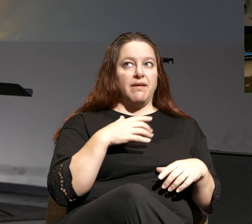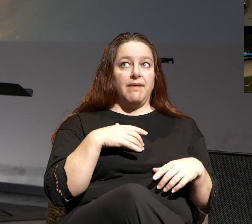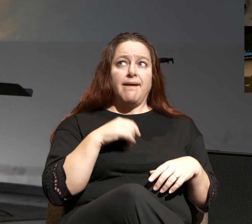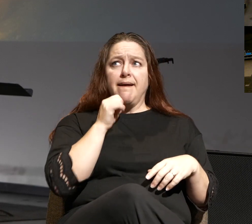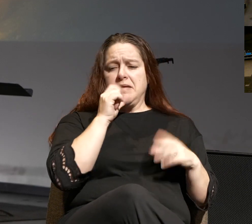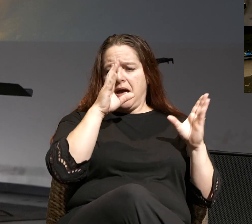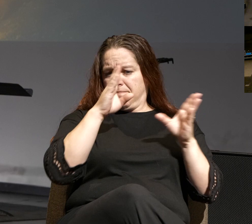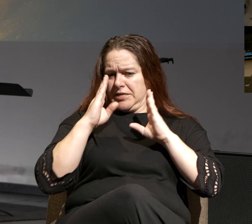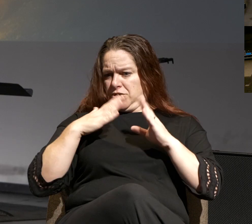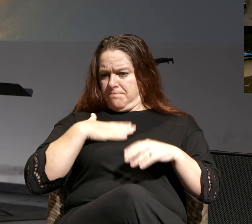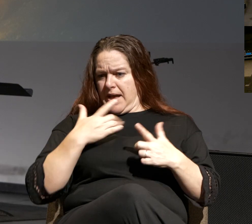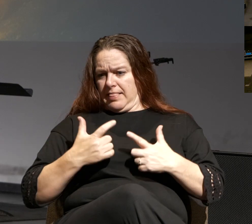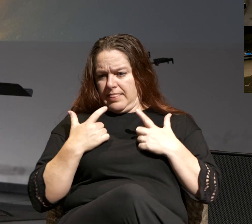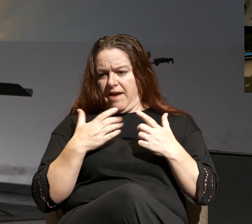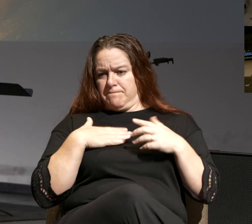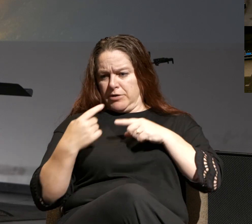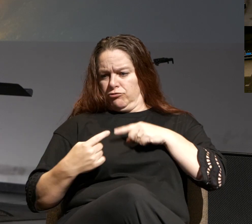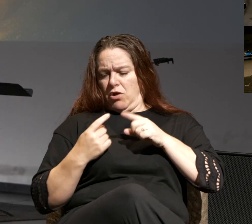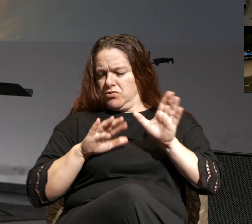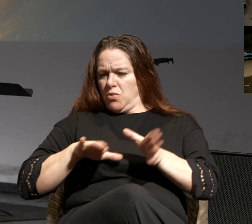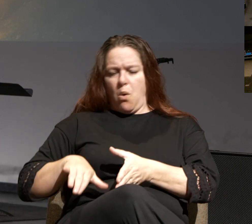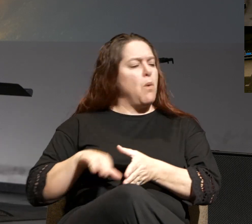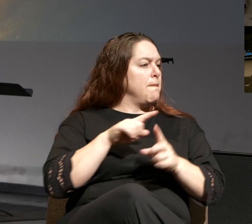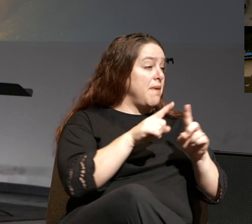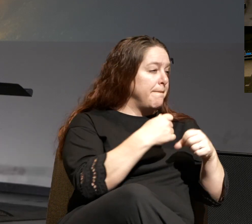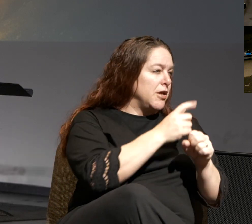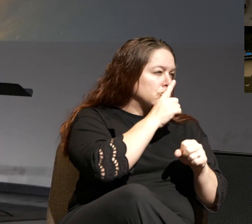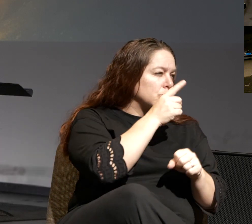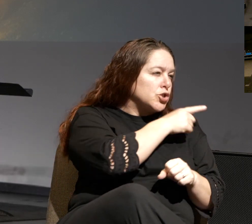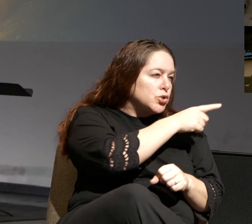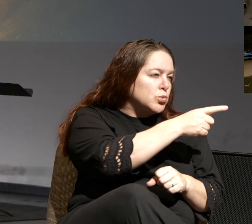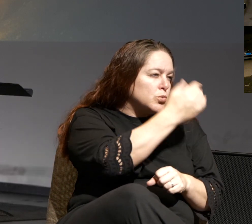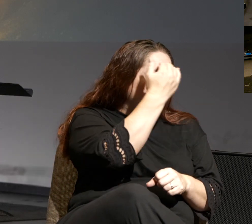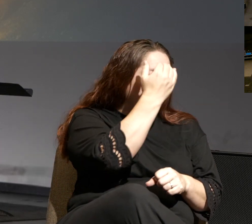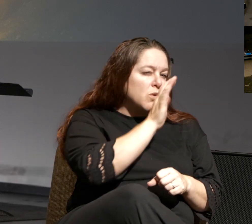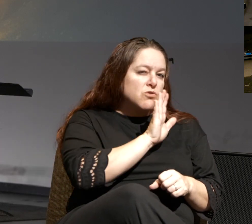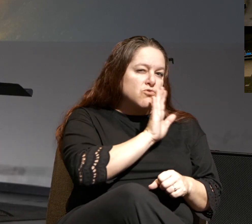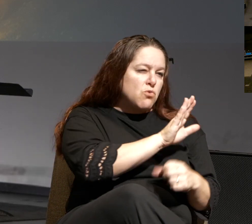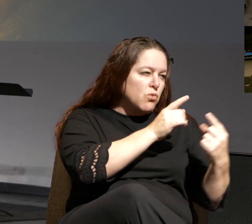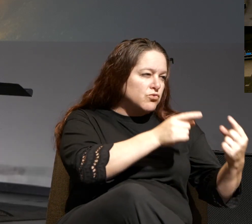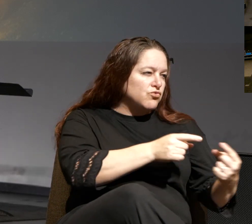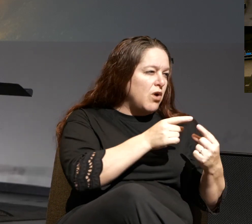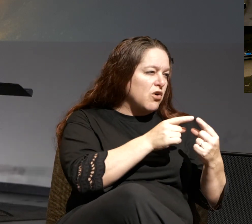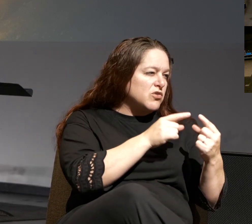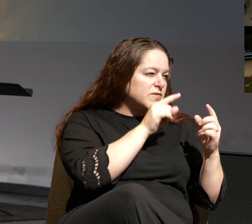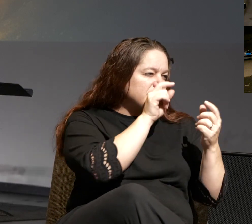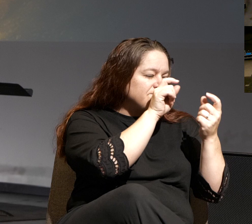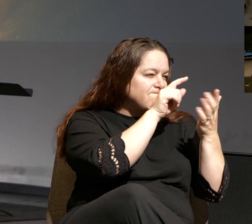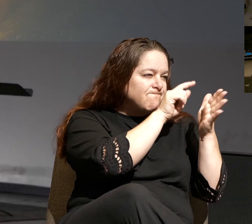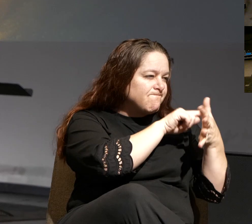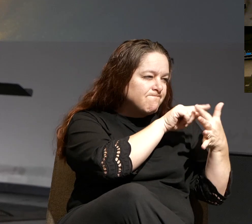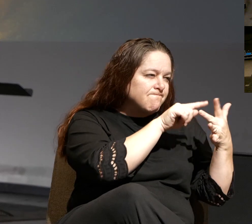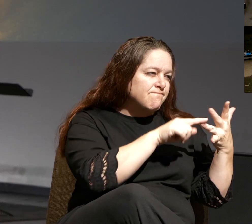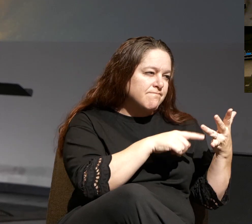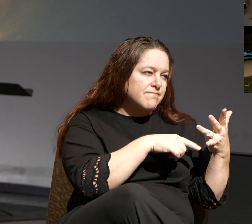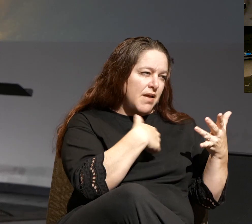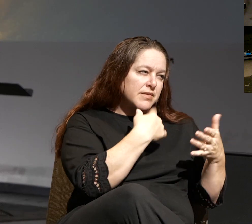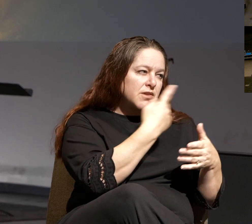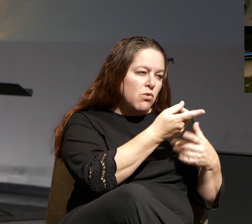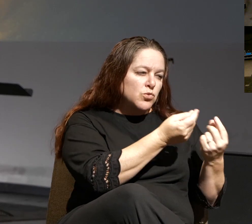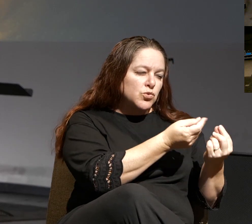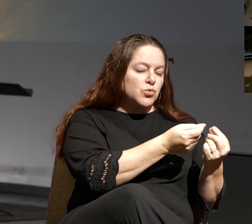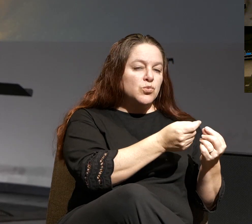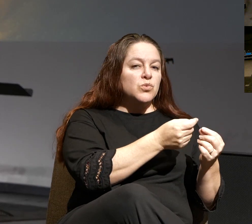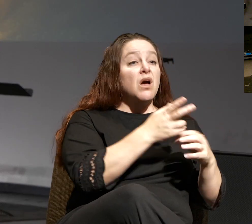I'm going through. Forget about what I'm struggling with. I'm going to make sure that all of you know that you're struggling and that I can walk you through that. And,